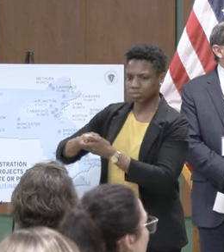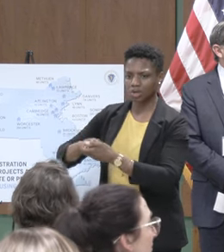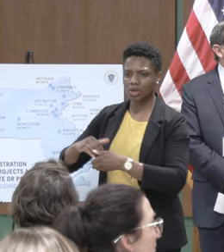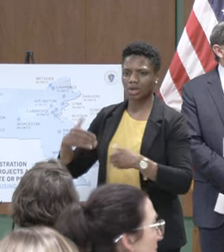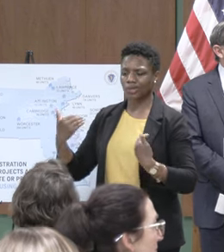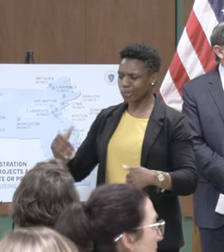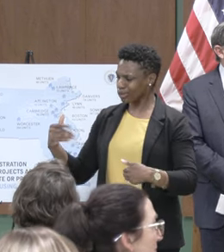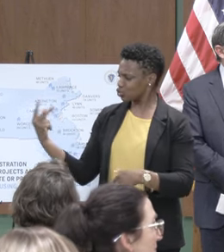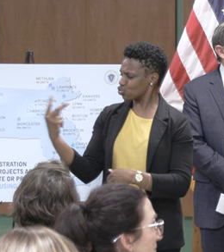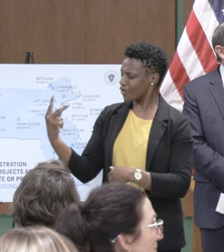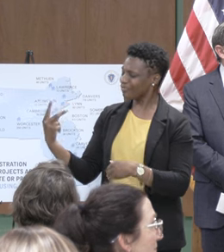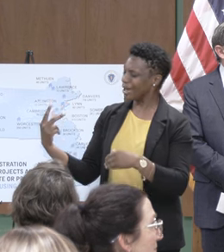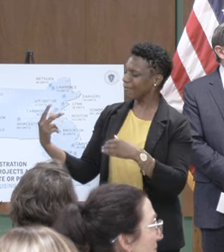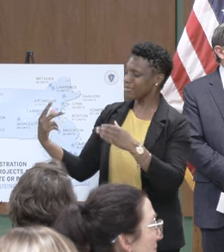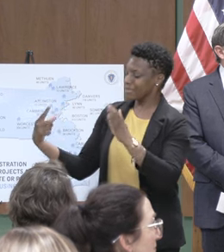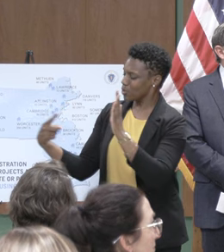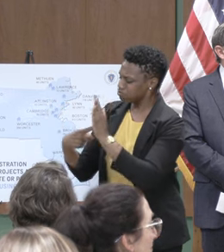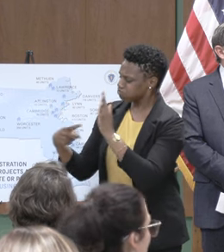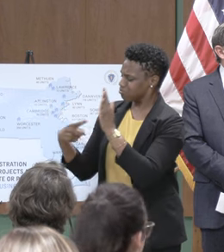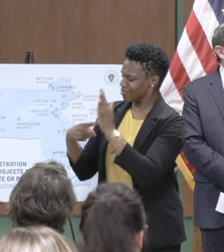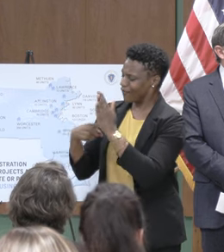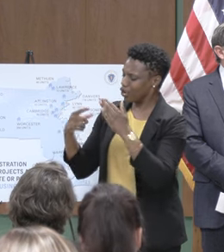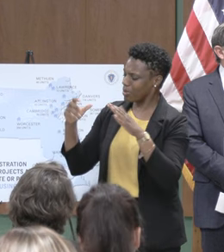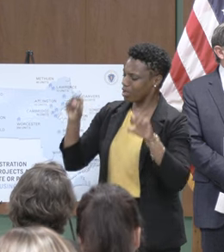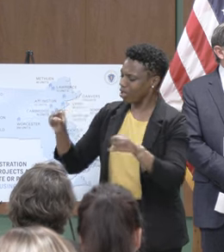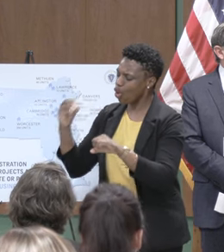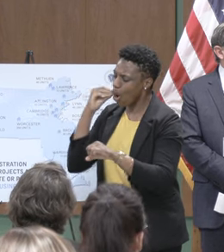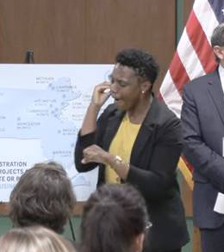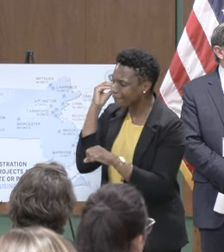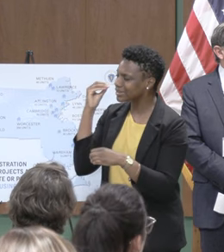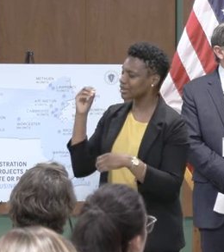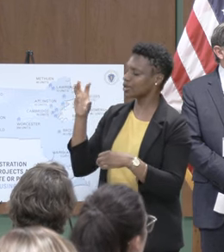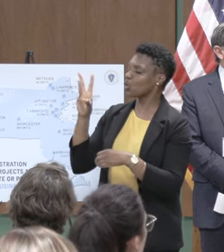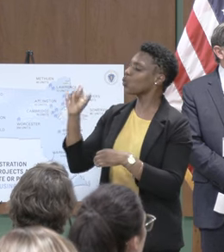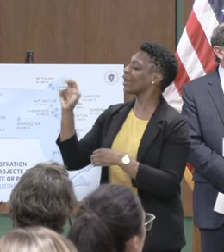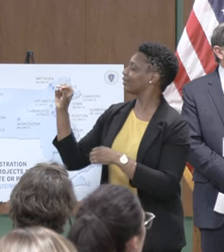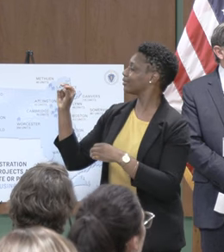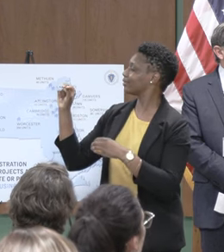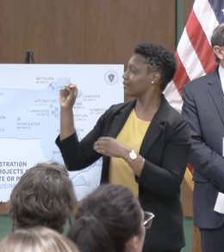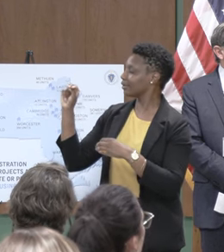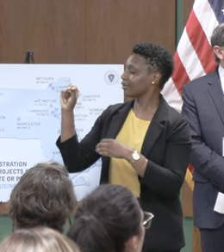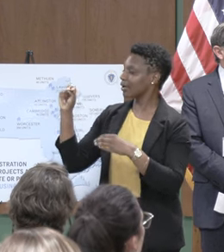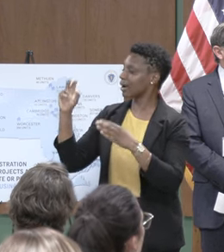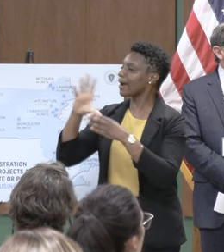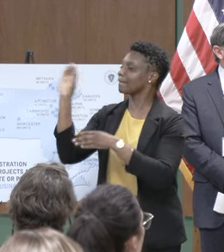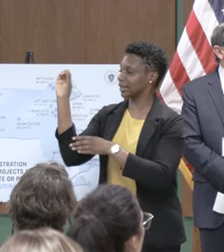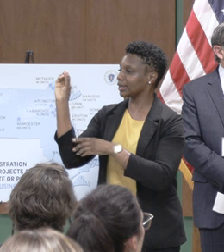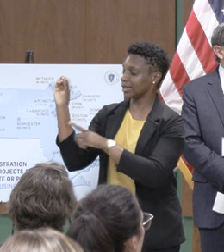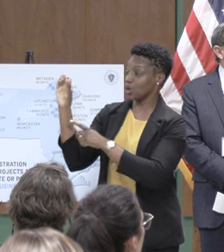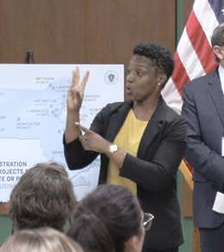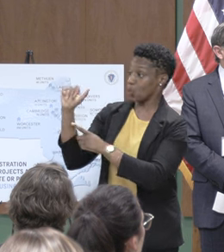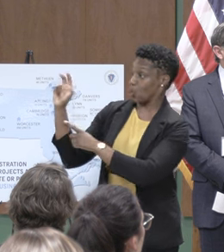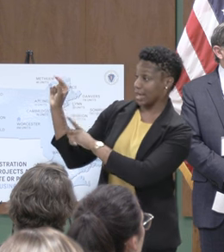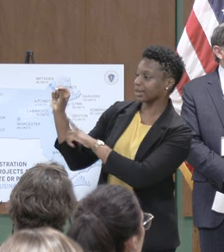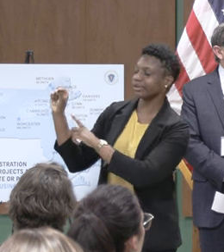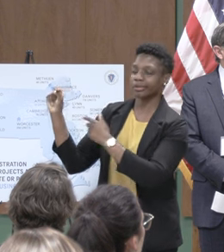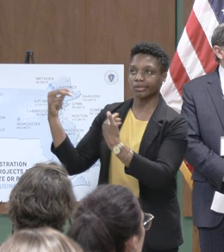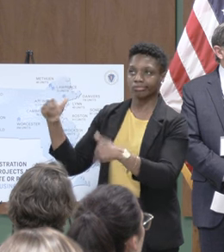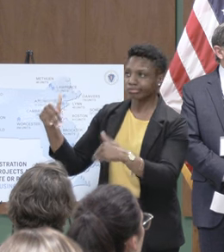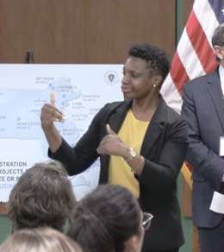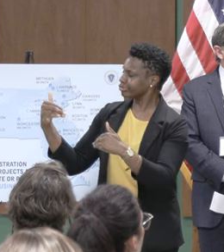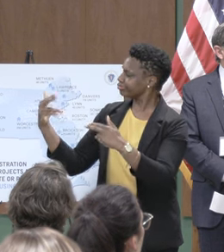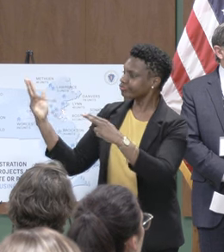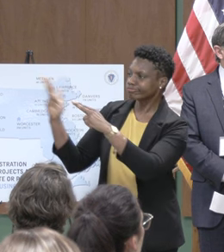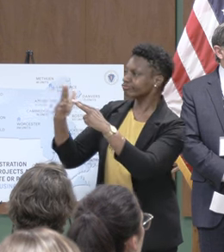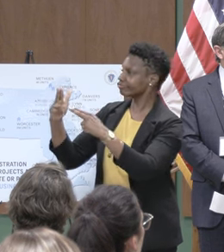experts from Wynn Companies which is a Massachusetts company that is one of the premier developers of affordable